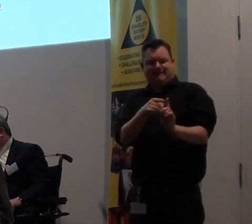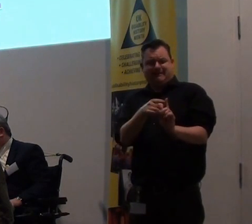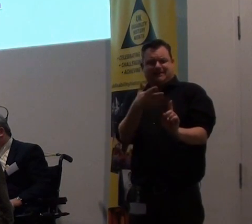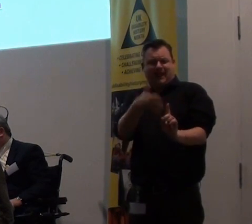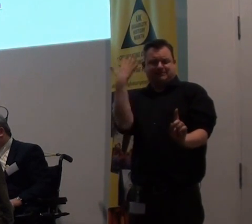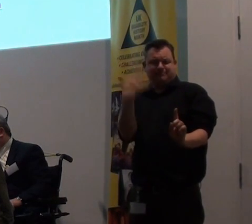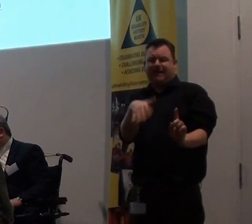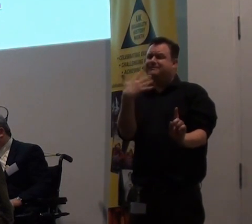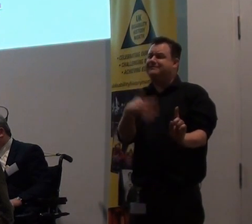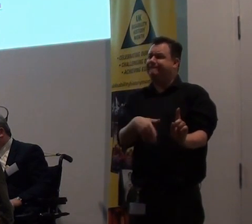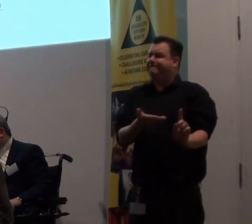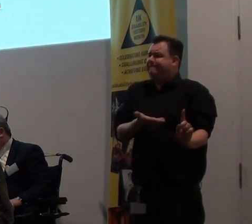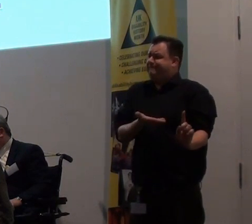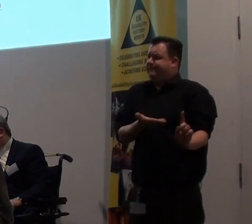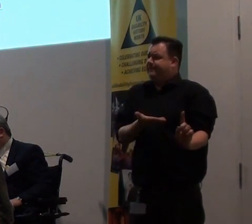There are